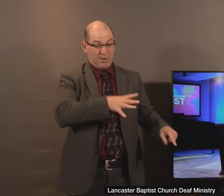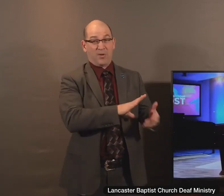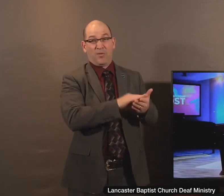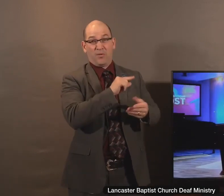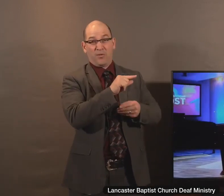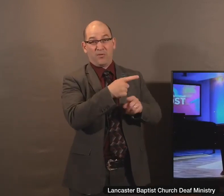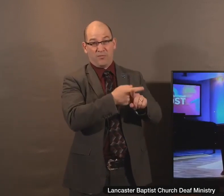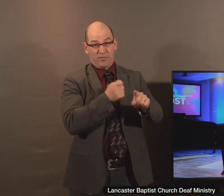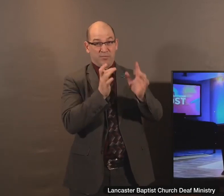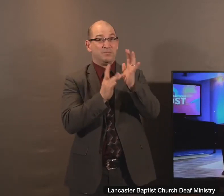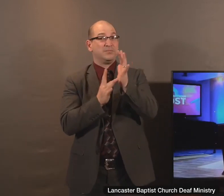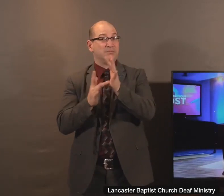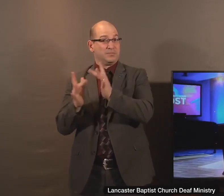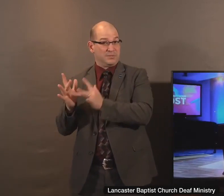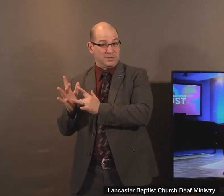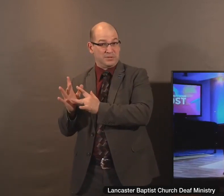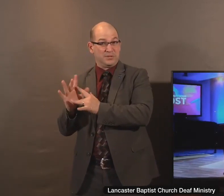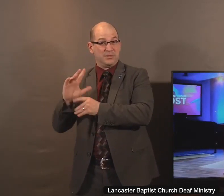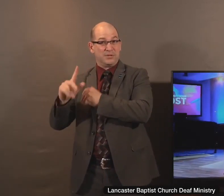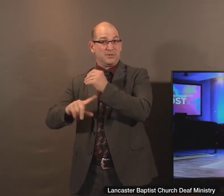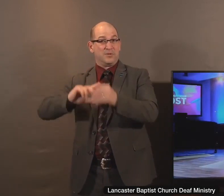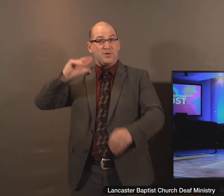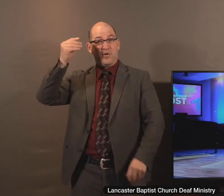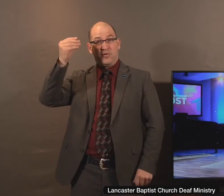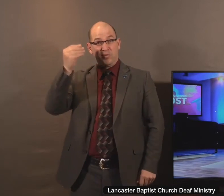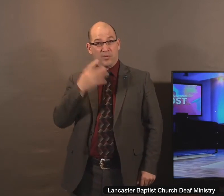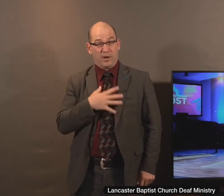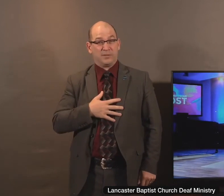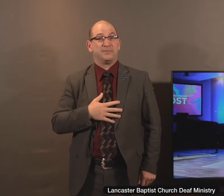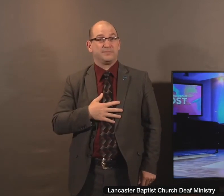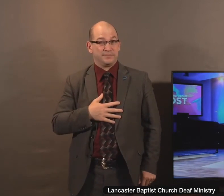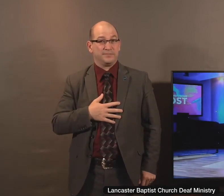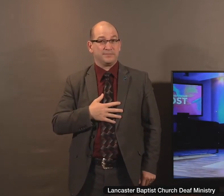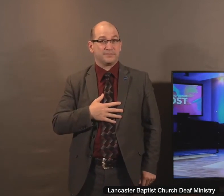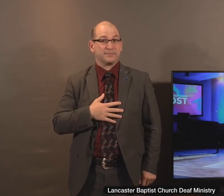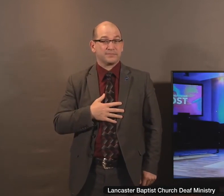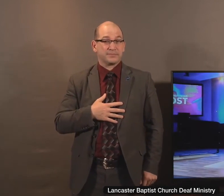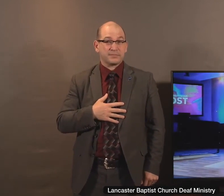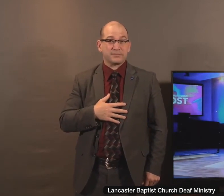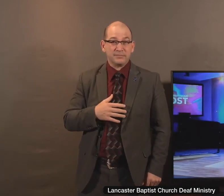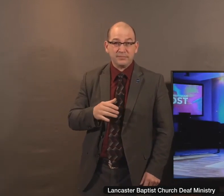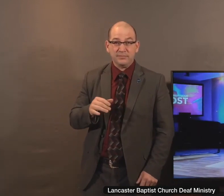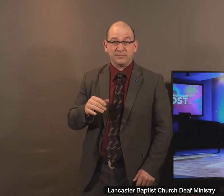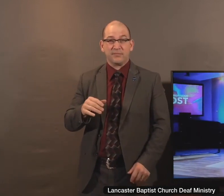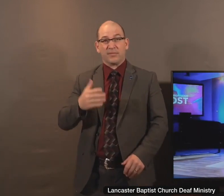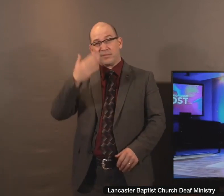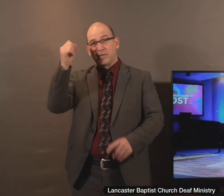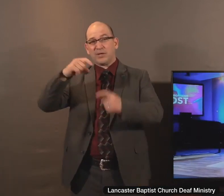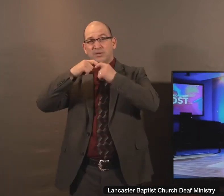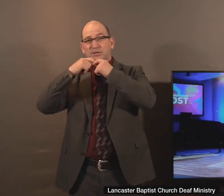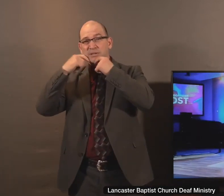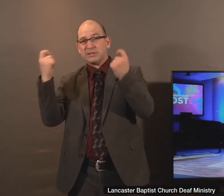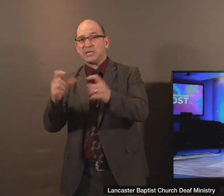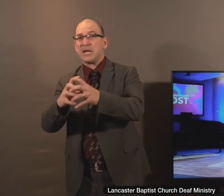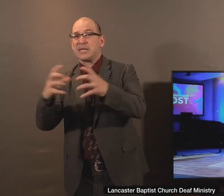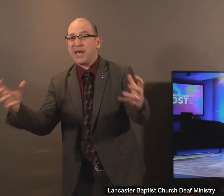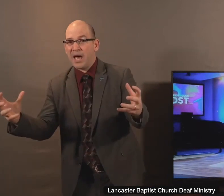Lord Jesus this day, that great sin is a candidate for great grace. And it's so wonderfully